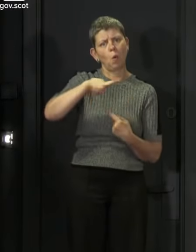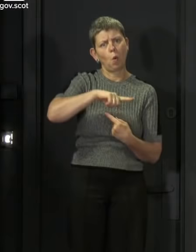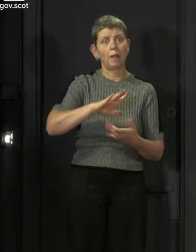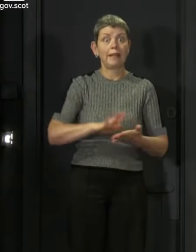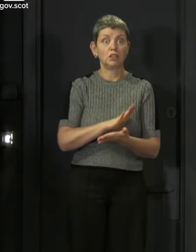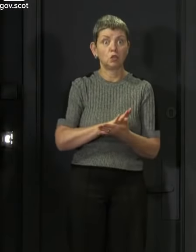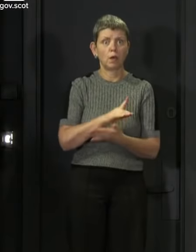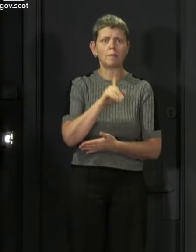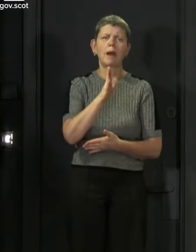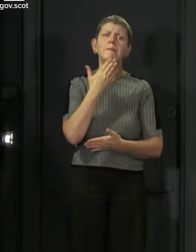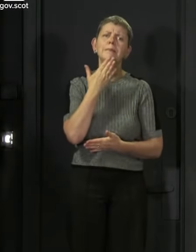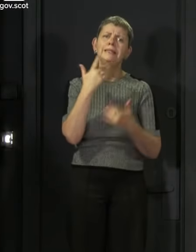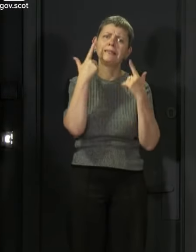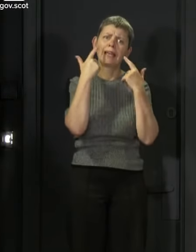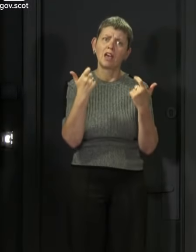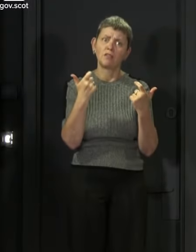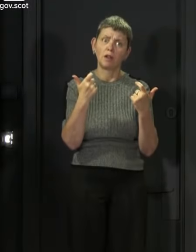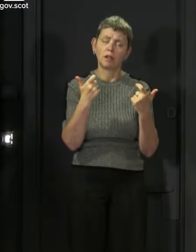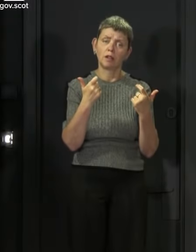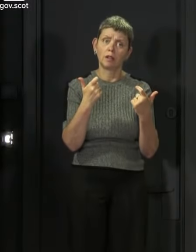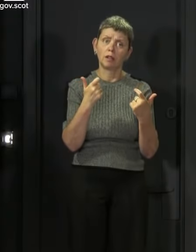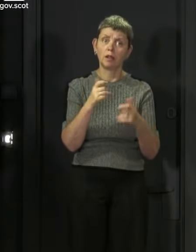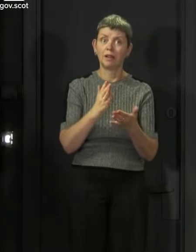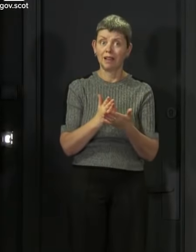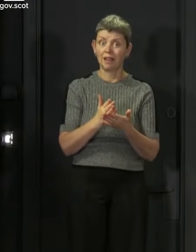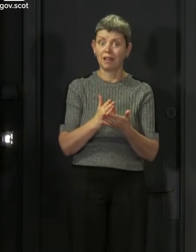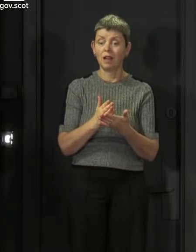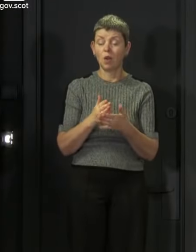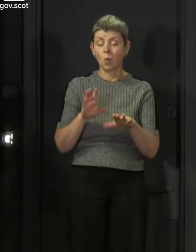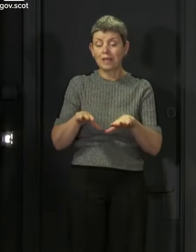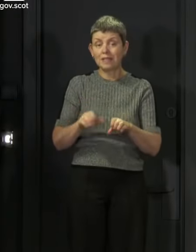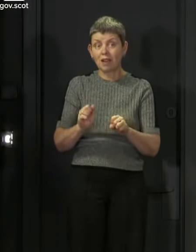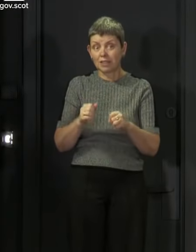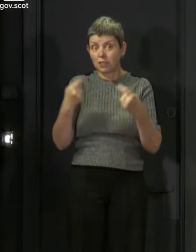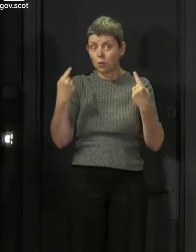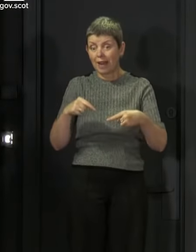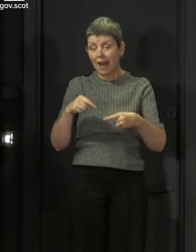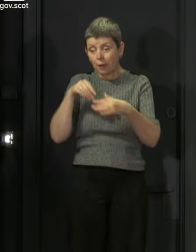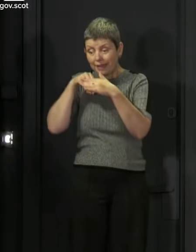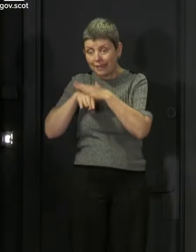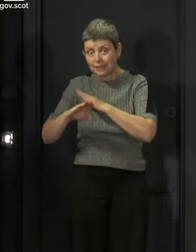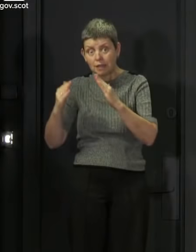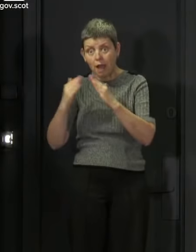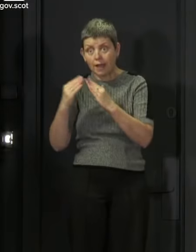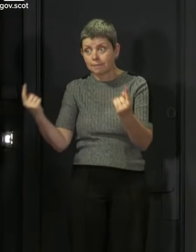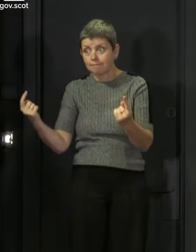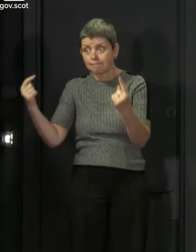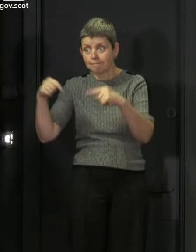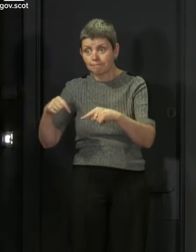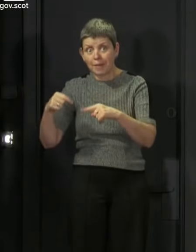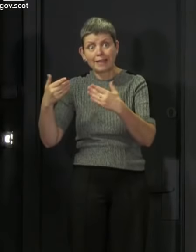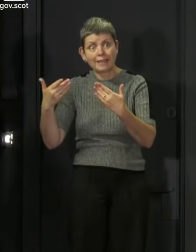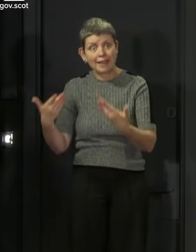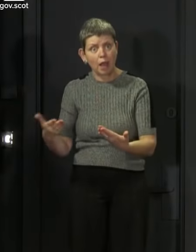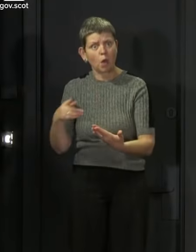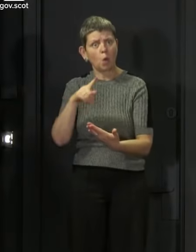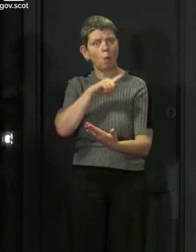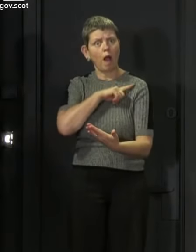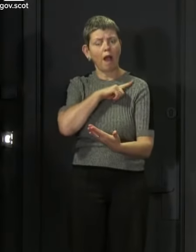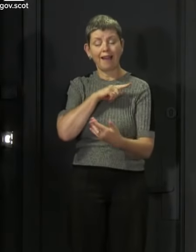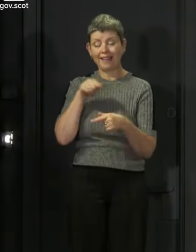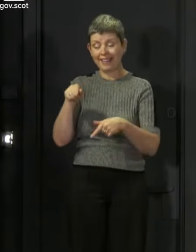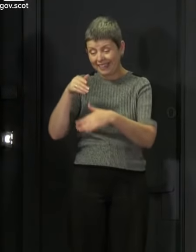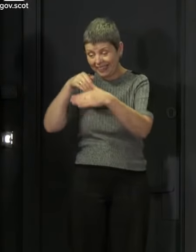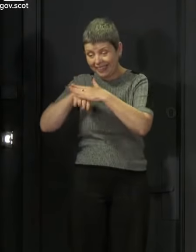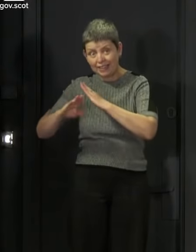Remember why we have only now started to allow any indoor meetings is because the risk of transmitting this virus indoors